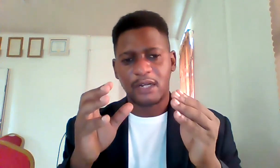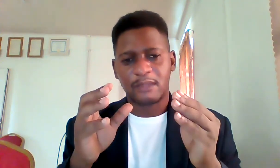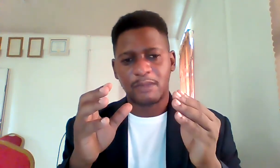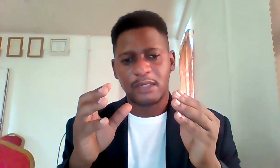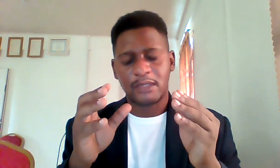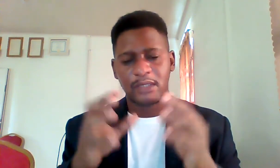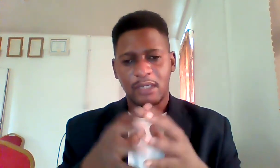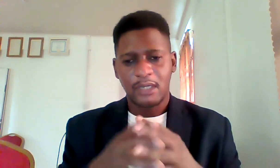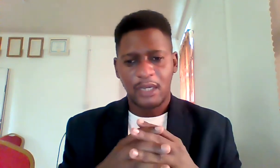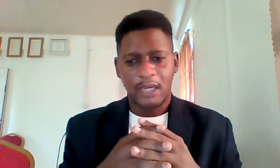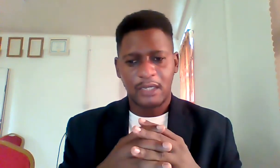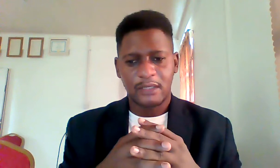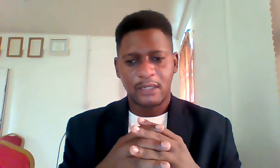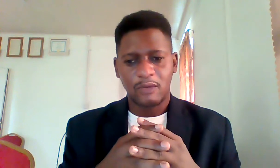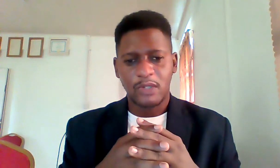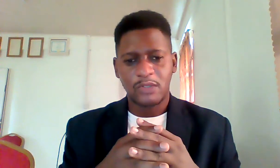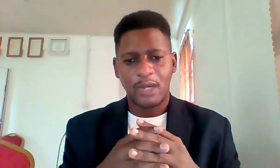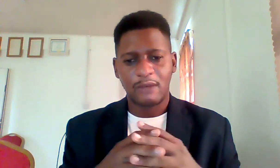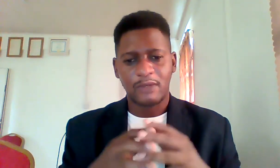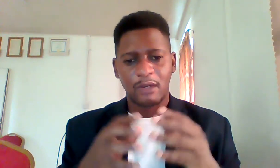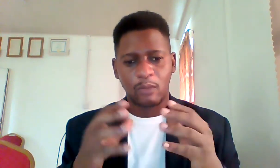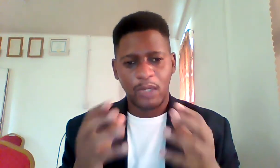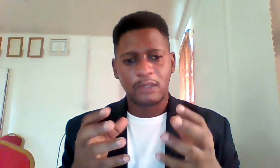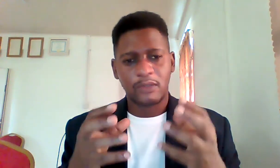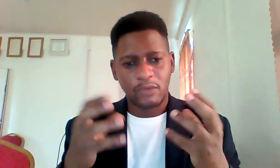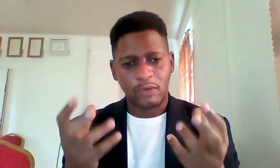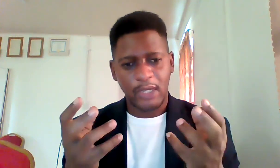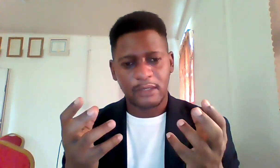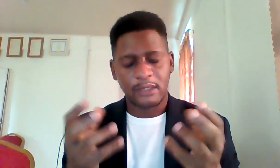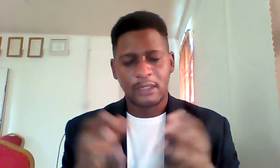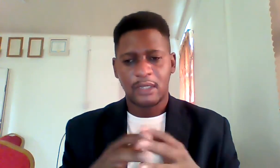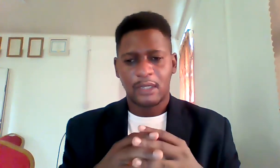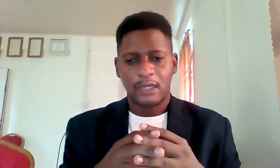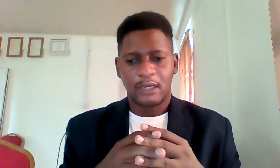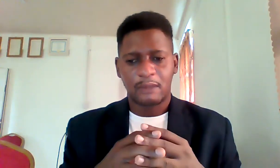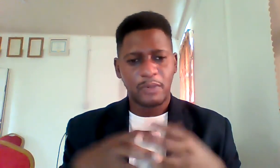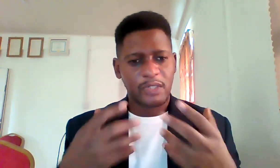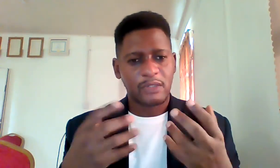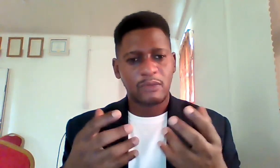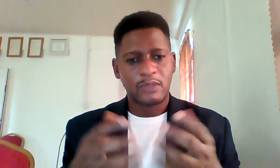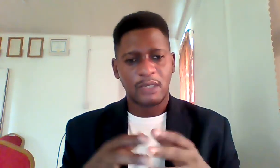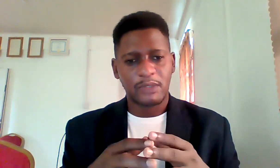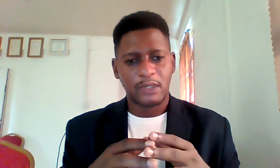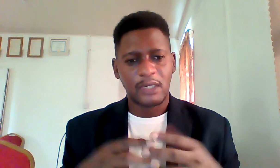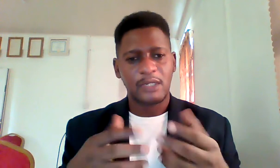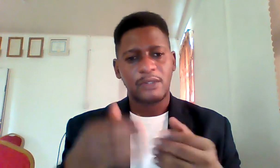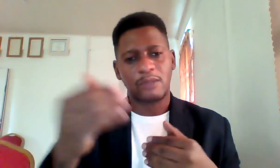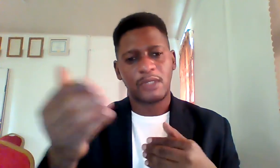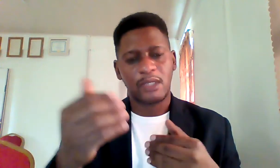target market and once you have a well trained person who's able to clearly communicate